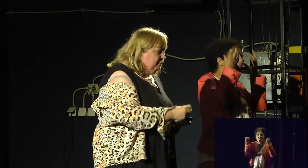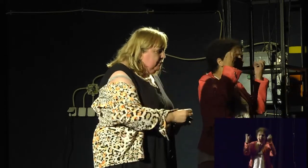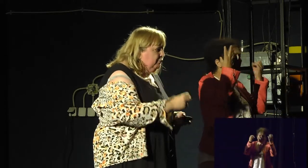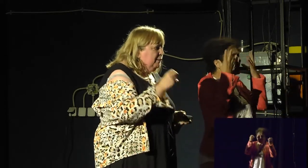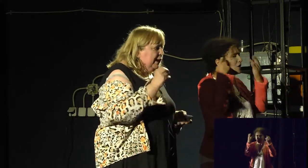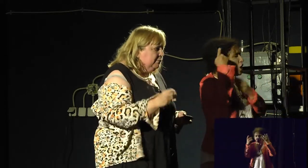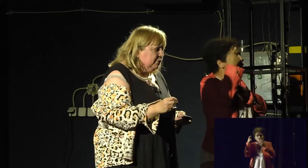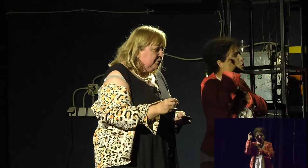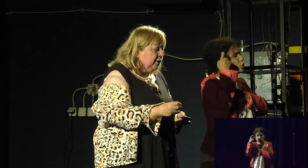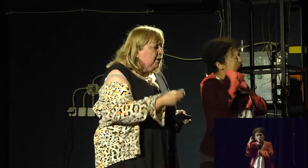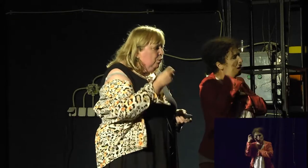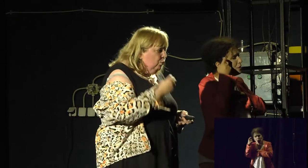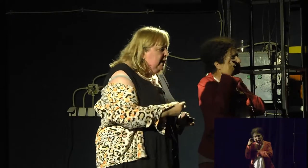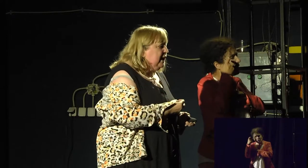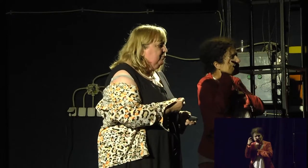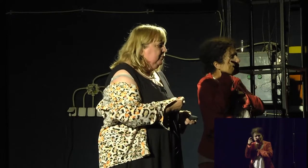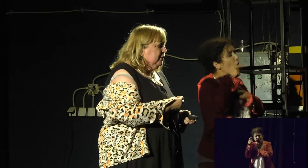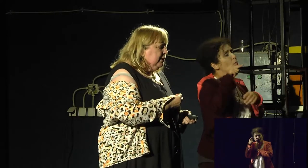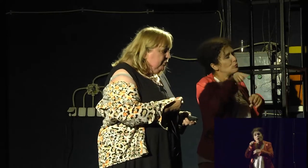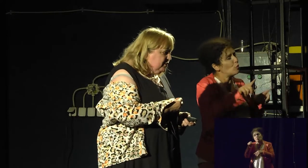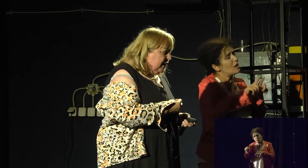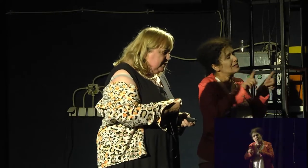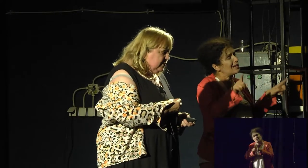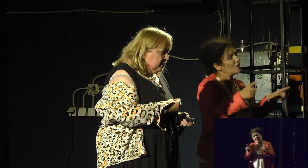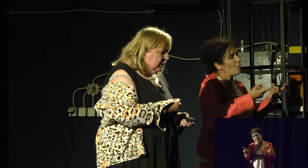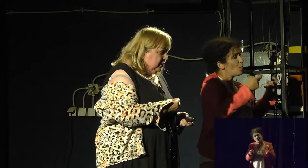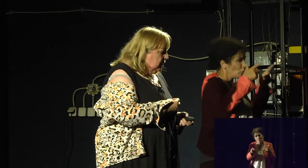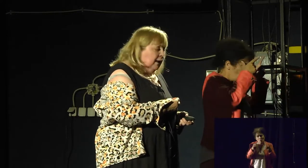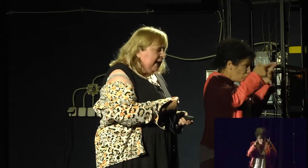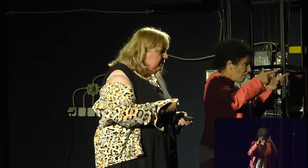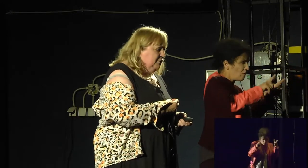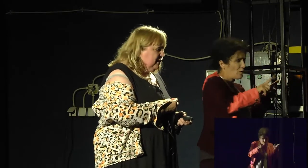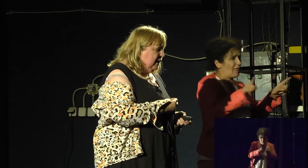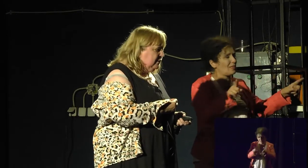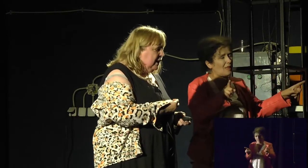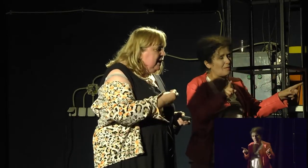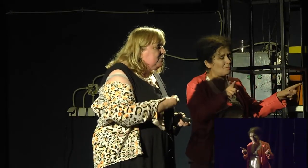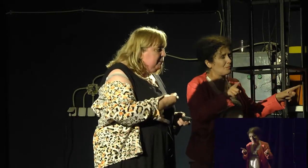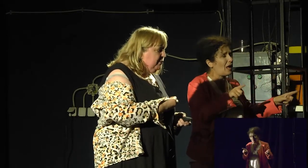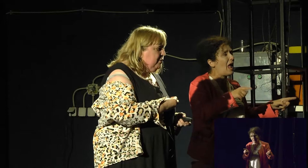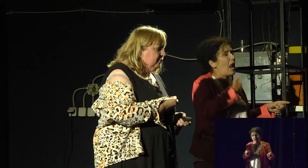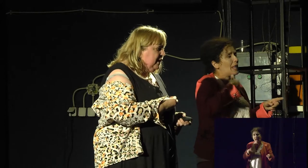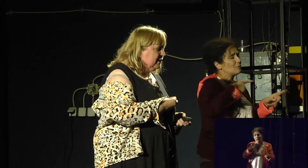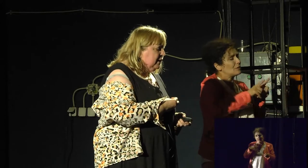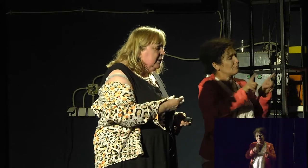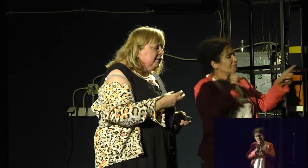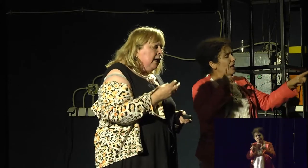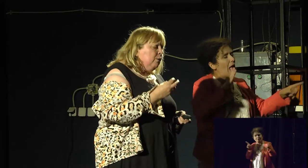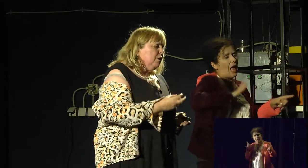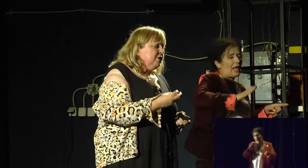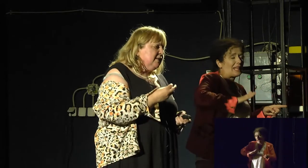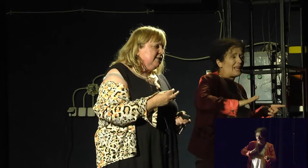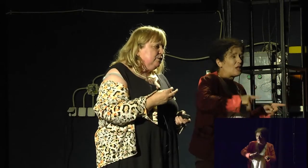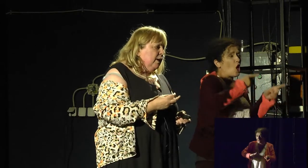makes us different from animals. We can eroticize. Animals can't. And let's be proud of that.